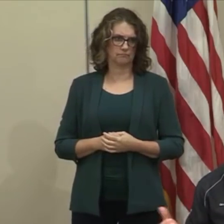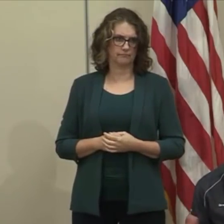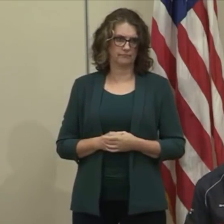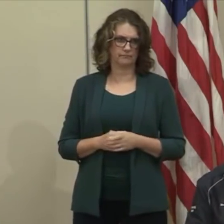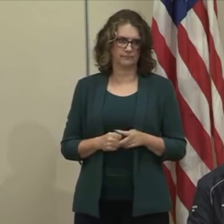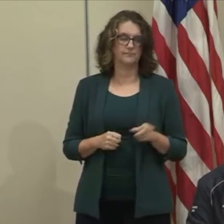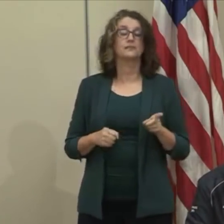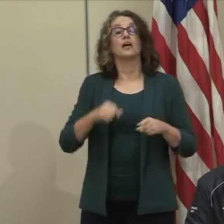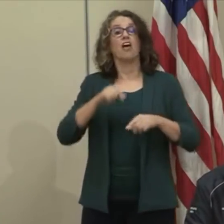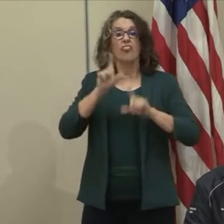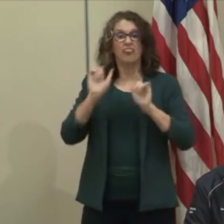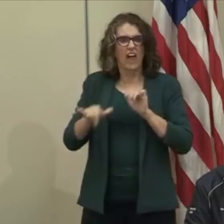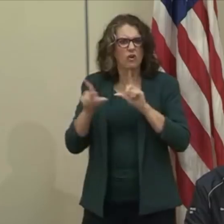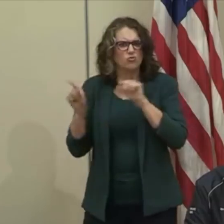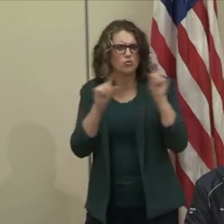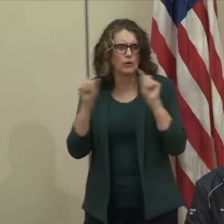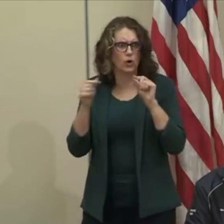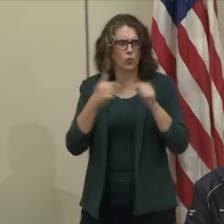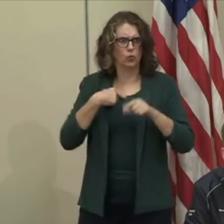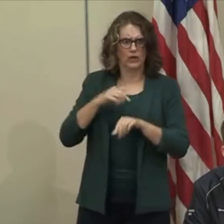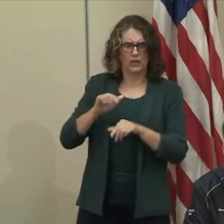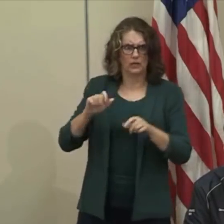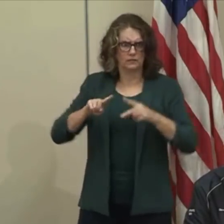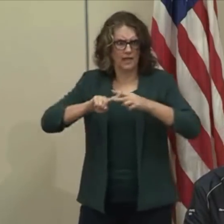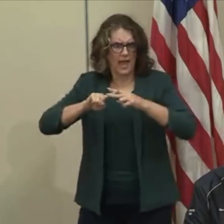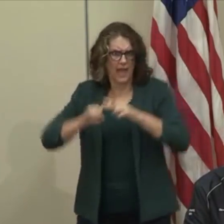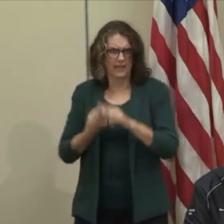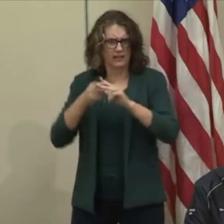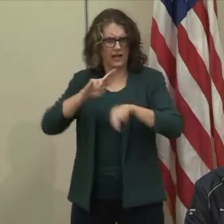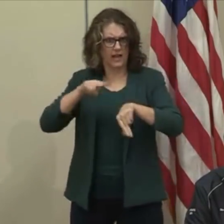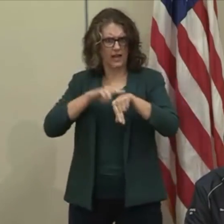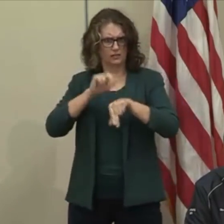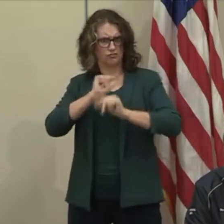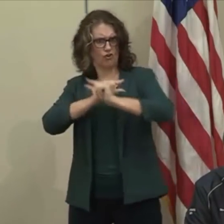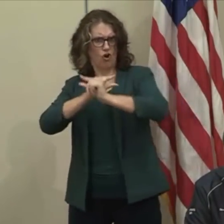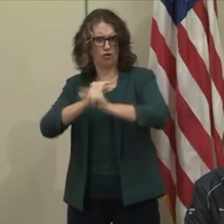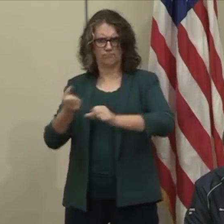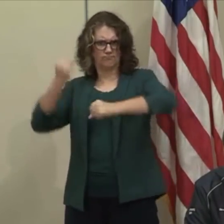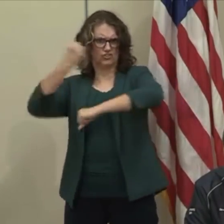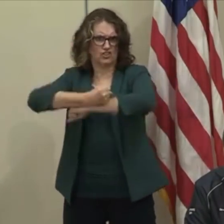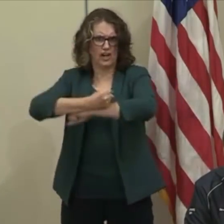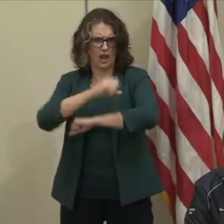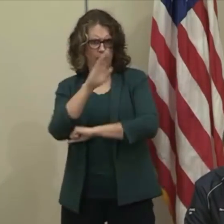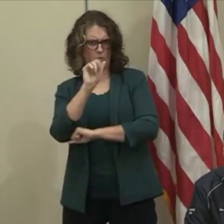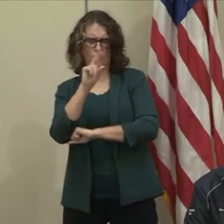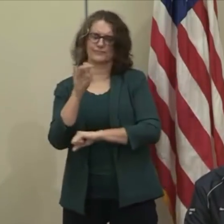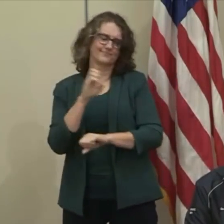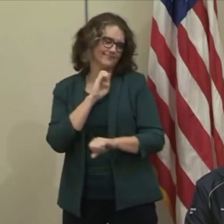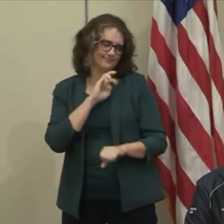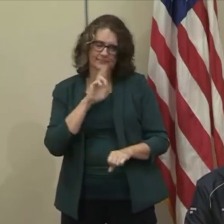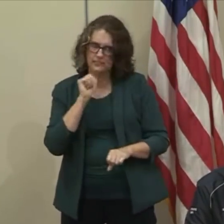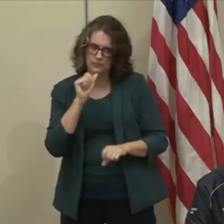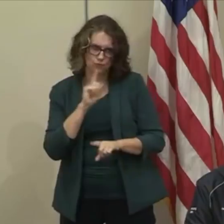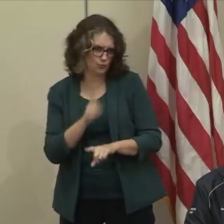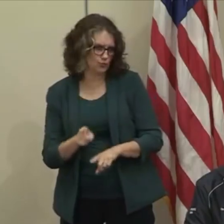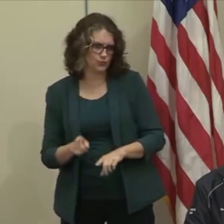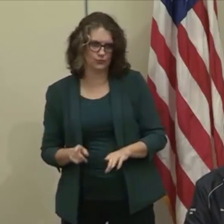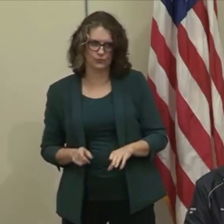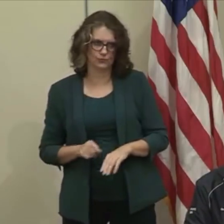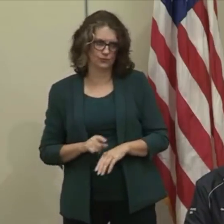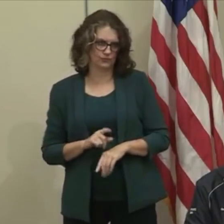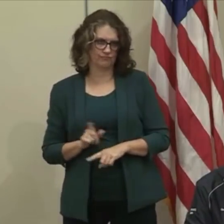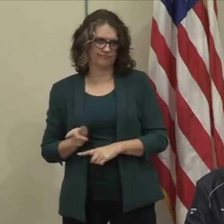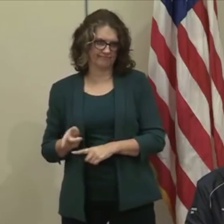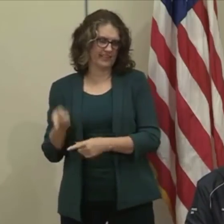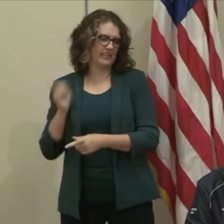true. And I'm going to let General Thompson address that a little bit in a second. But I know that Oklahomans